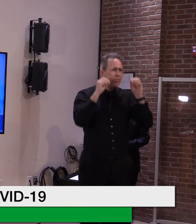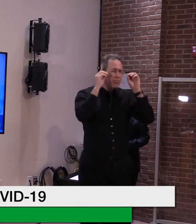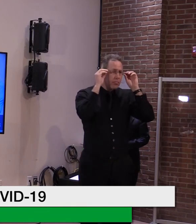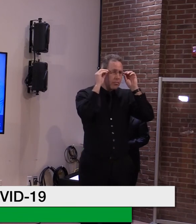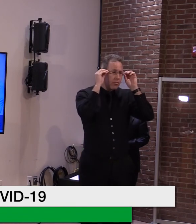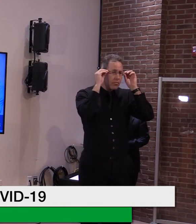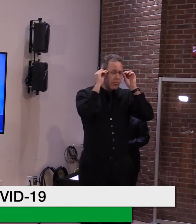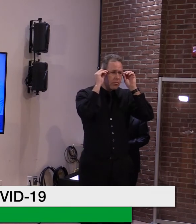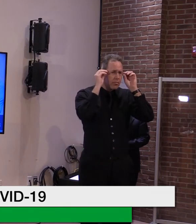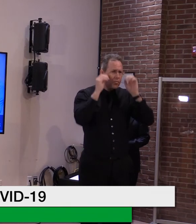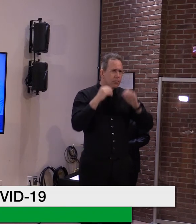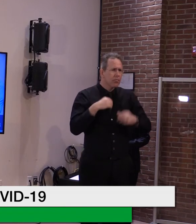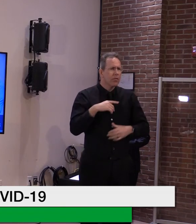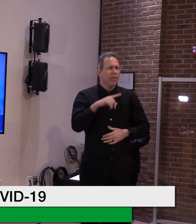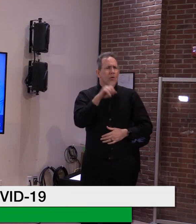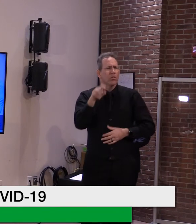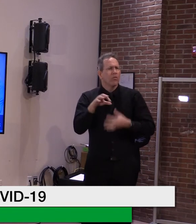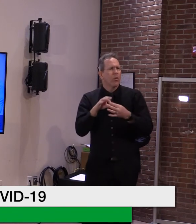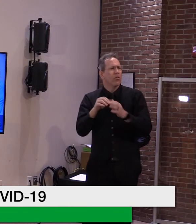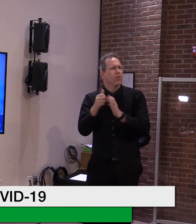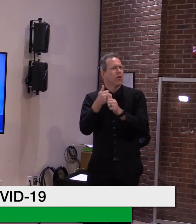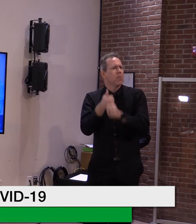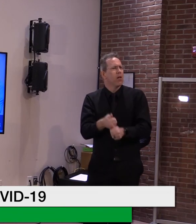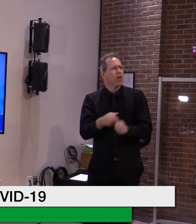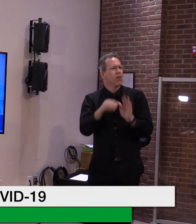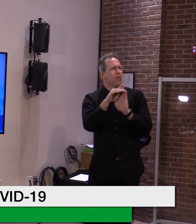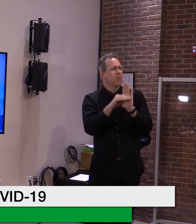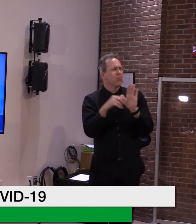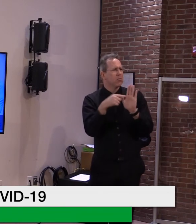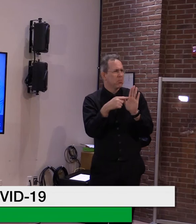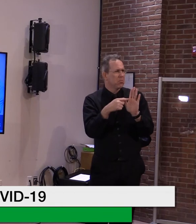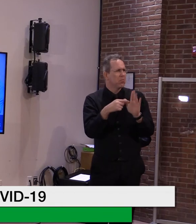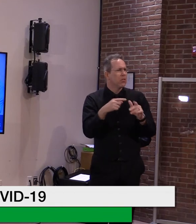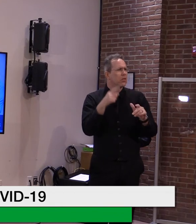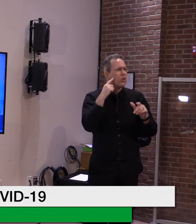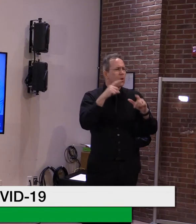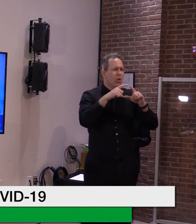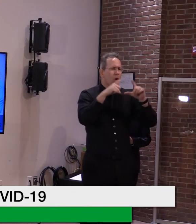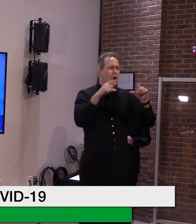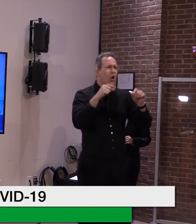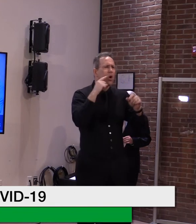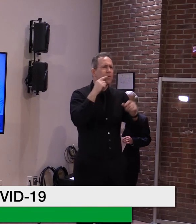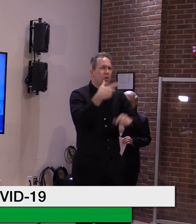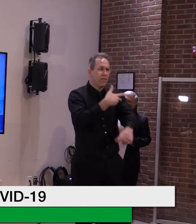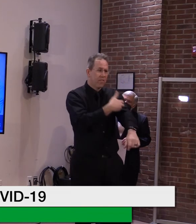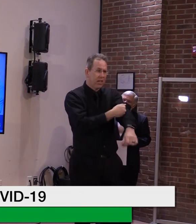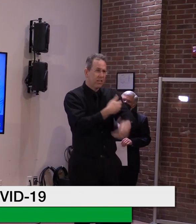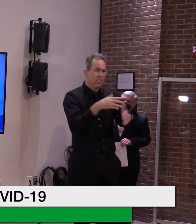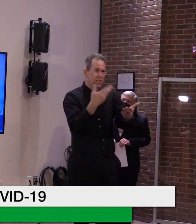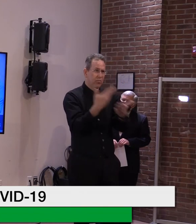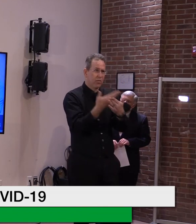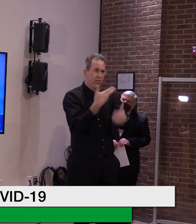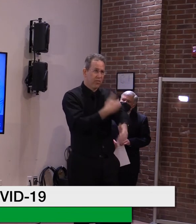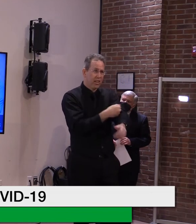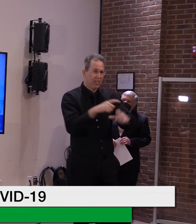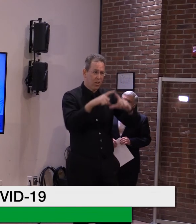cards that show that you've been vaccinated. And what I did to do is offer two scenarios and ask me how